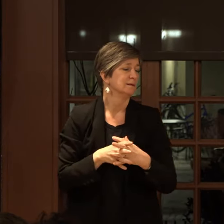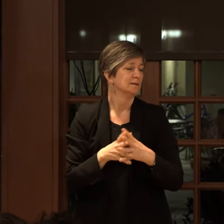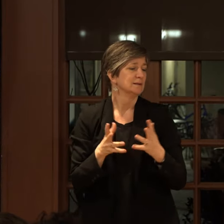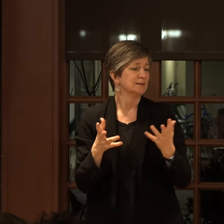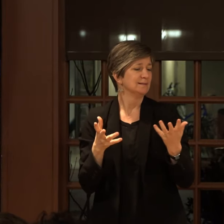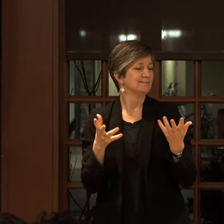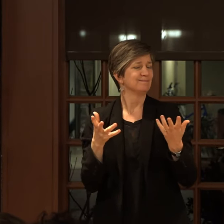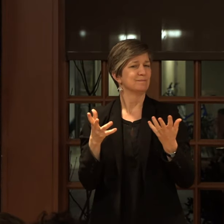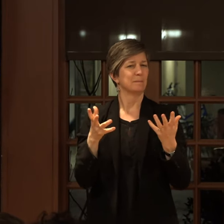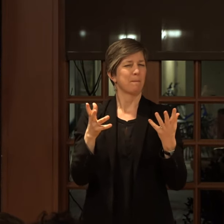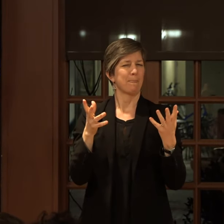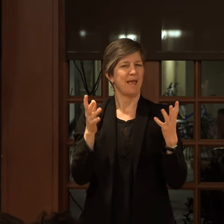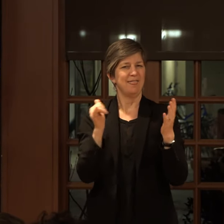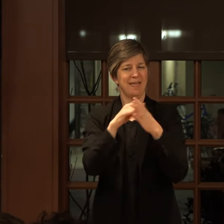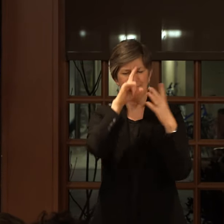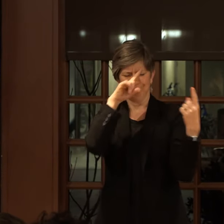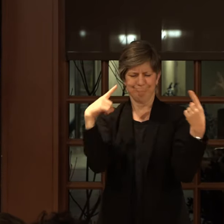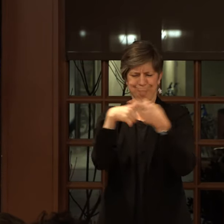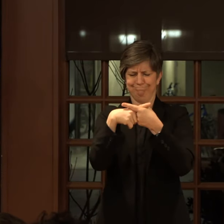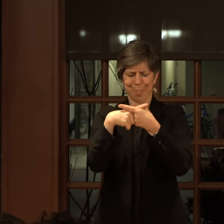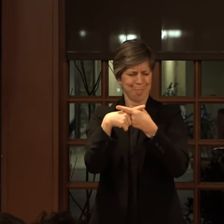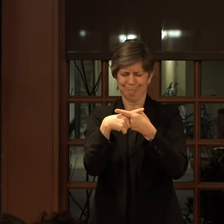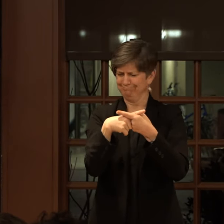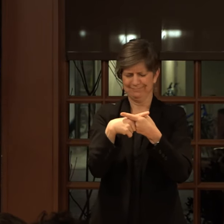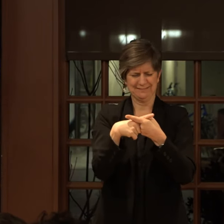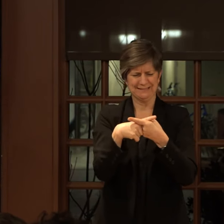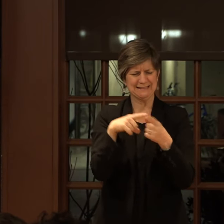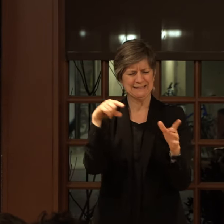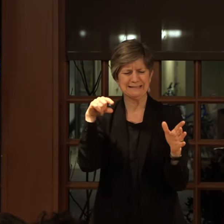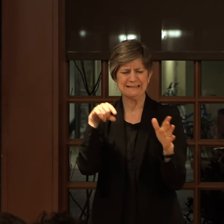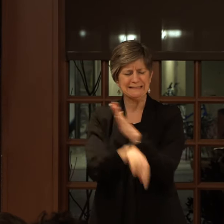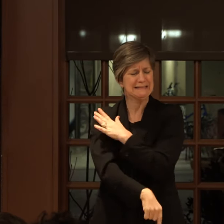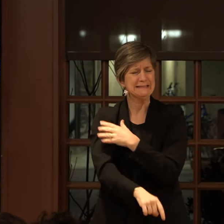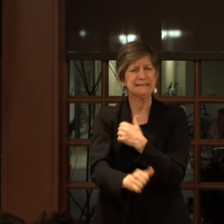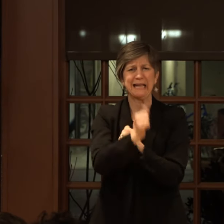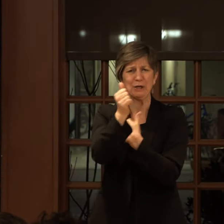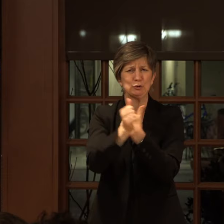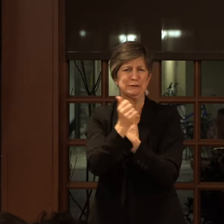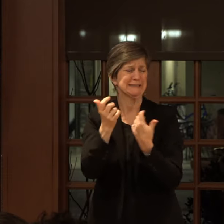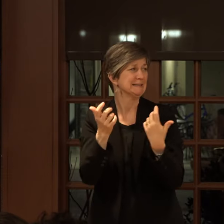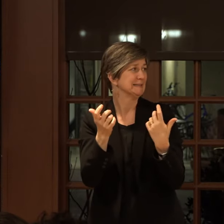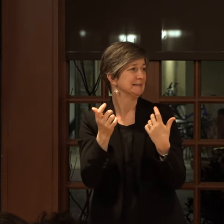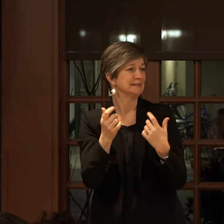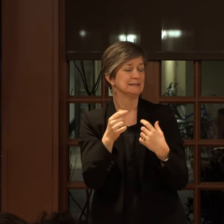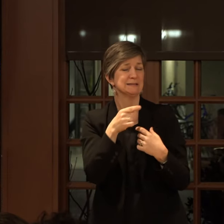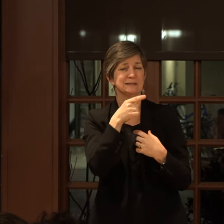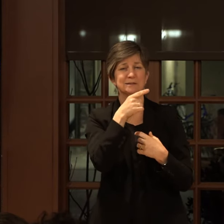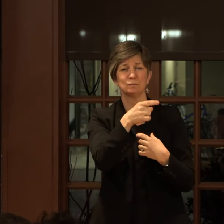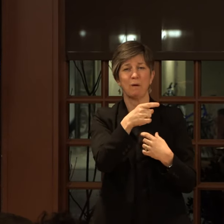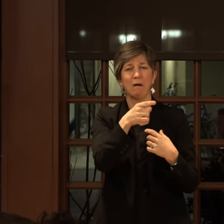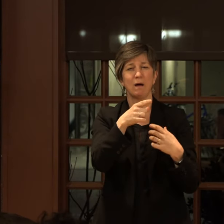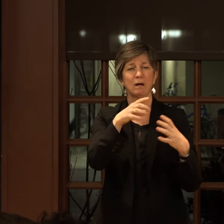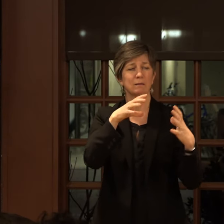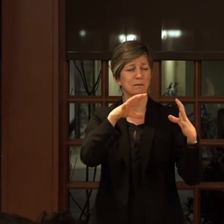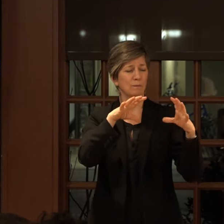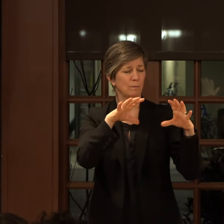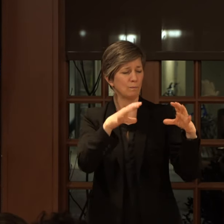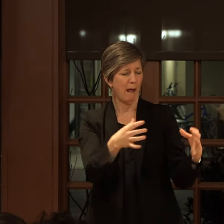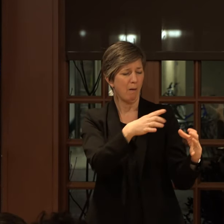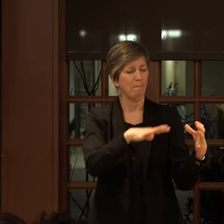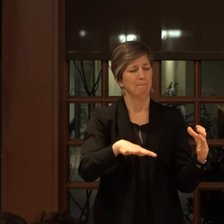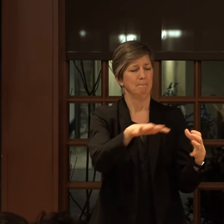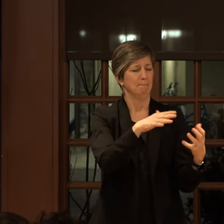So the disparity there seems to me severe and dangerous, where it is that in one realm, it's sort of this